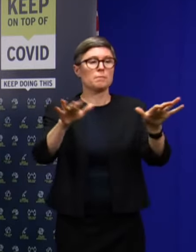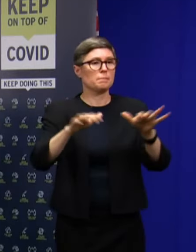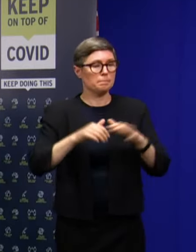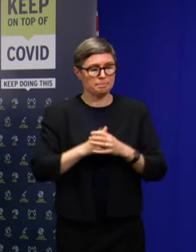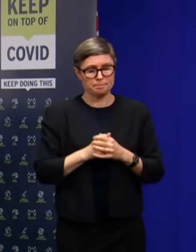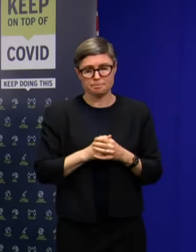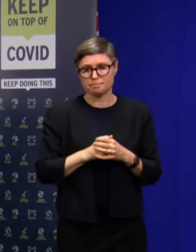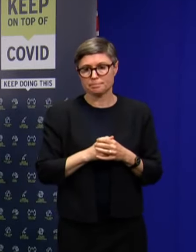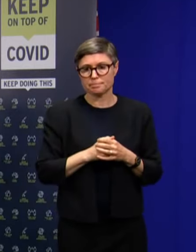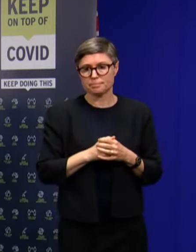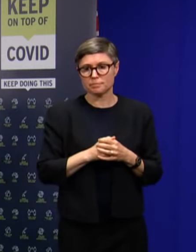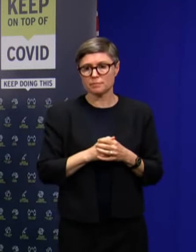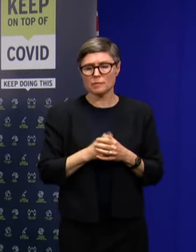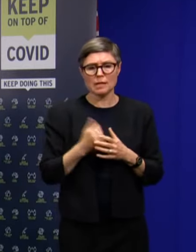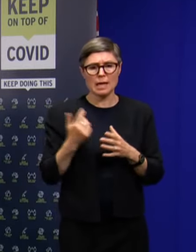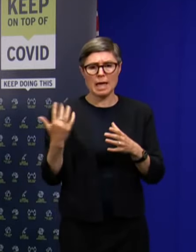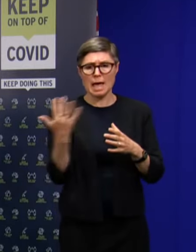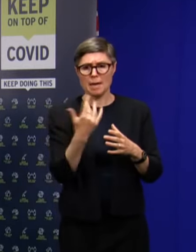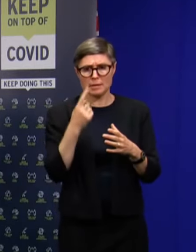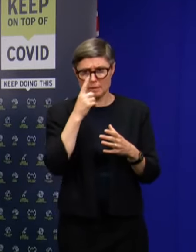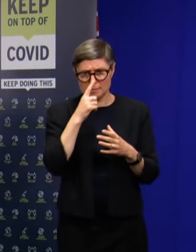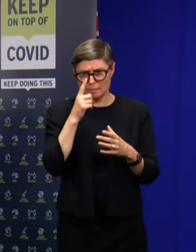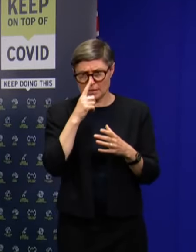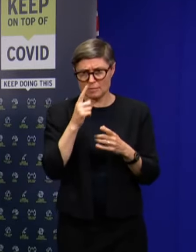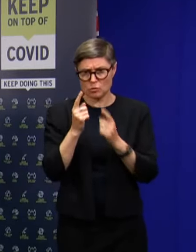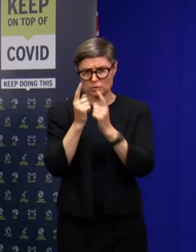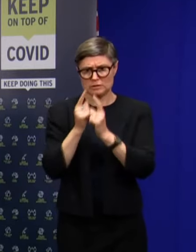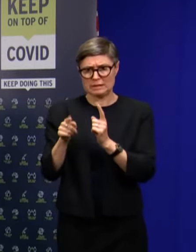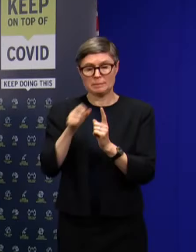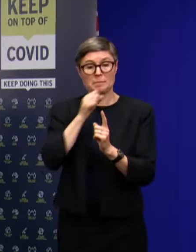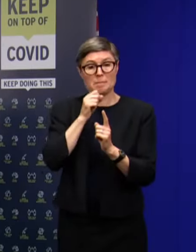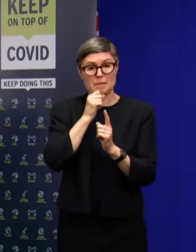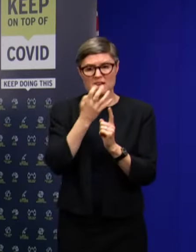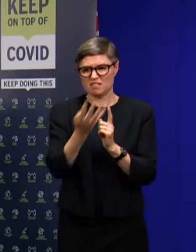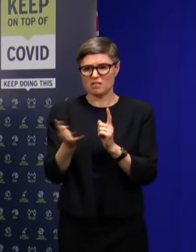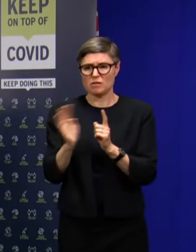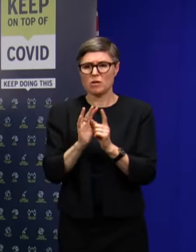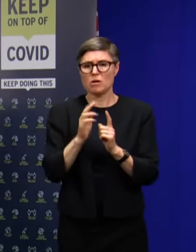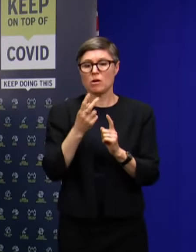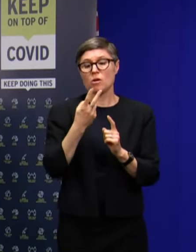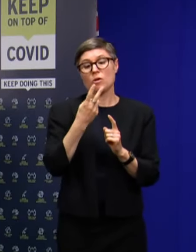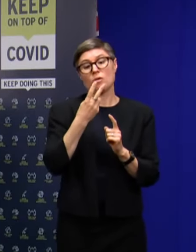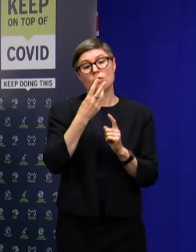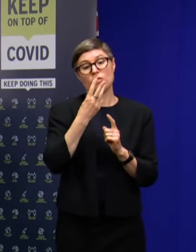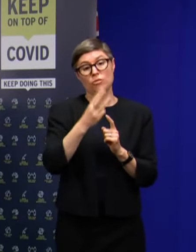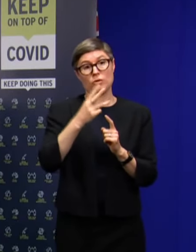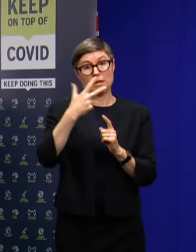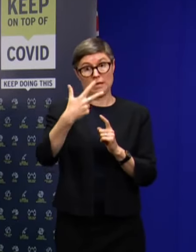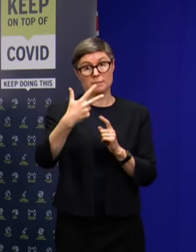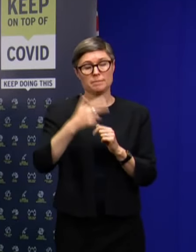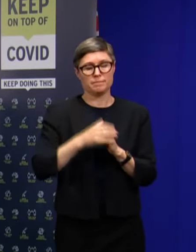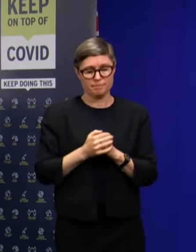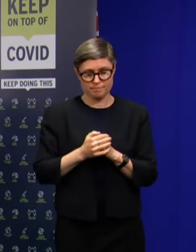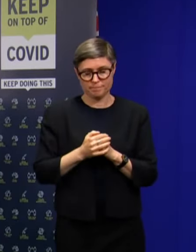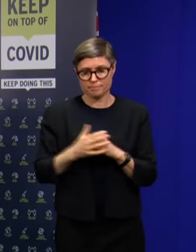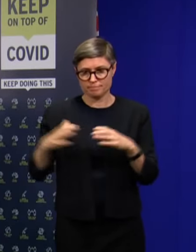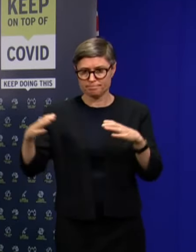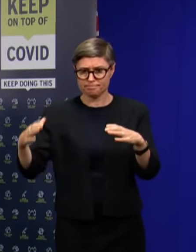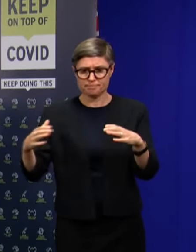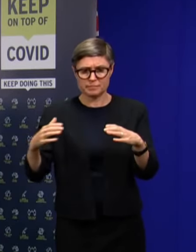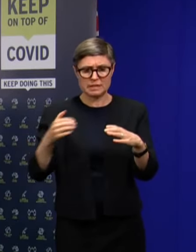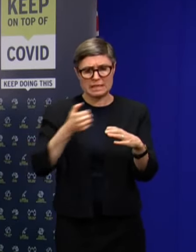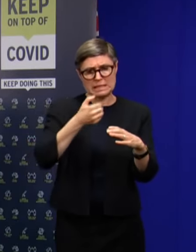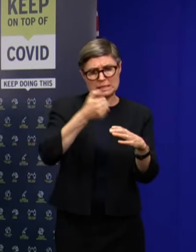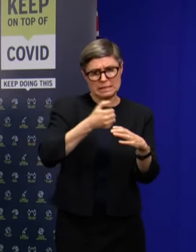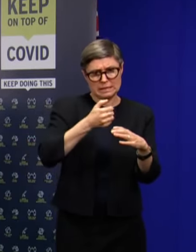There have been 38 people identified as primary close contacts. These people comprise 16 people from